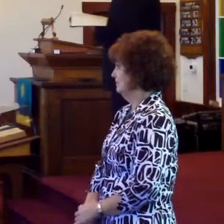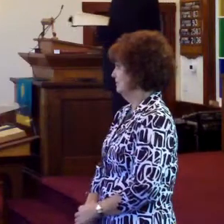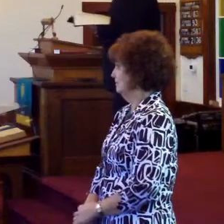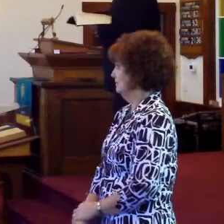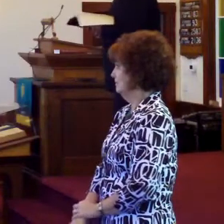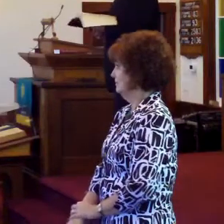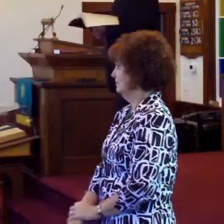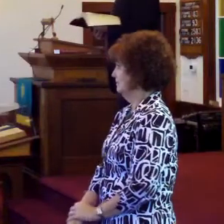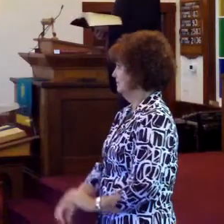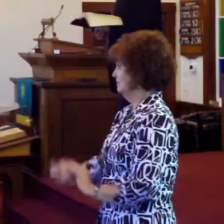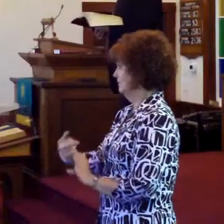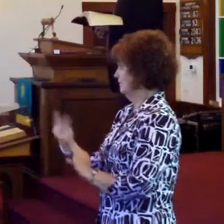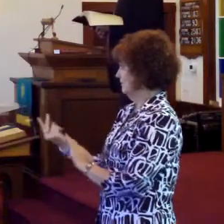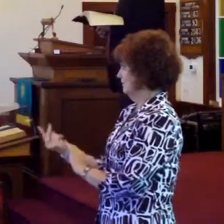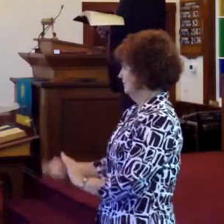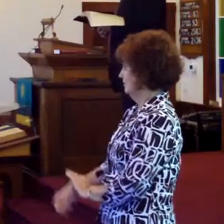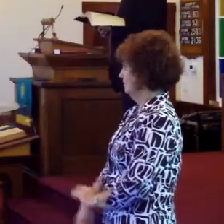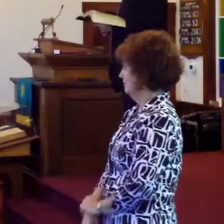Verse 2.